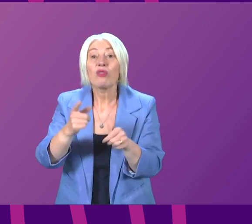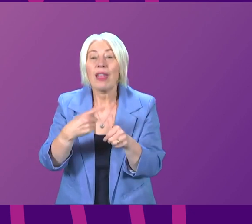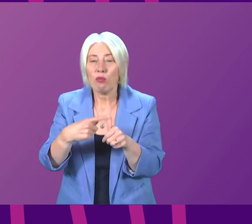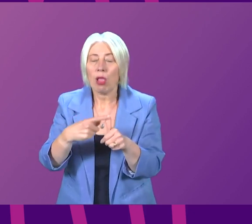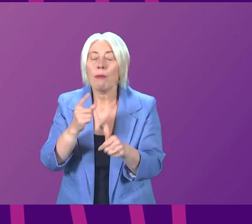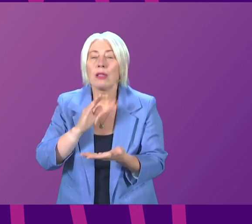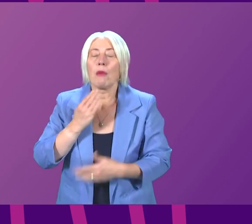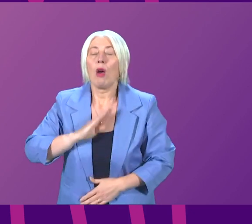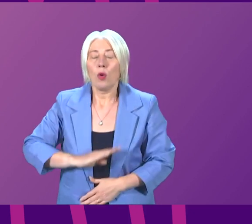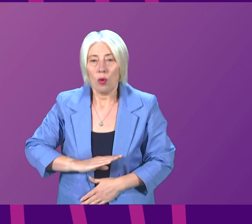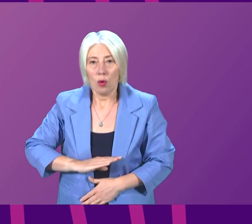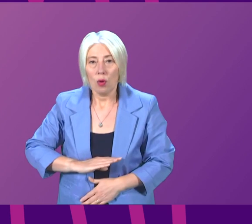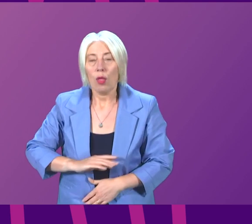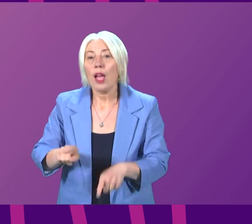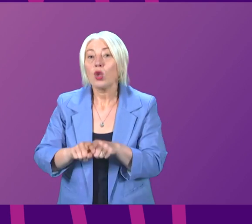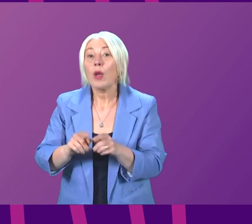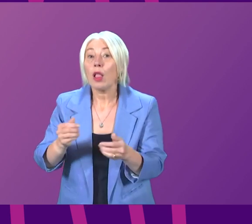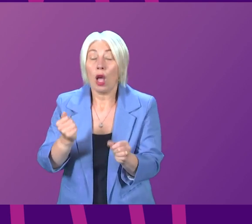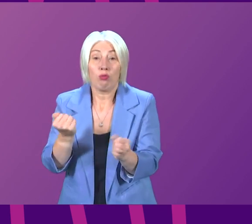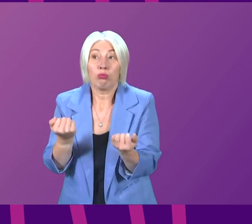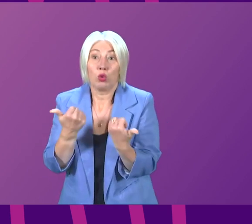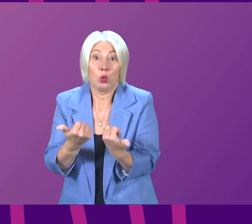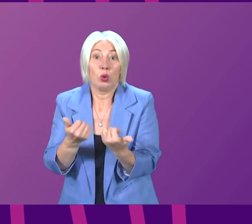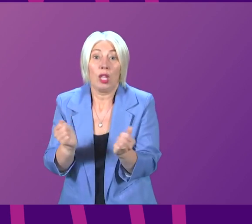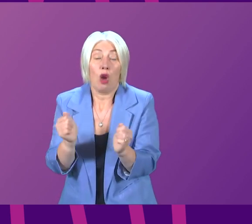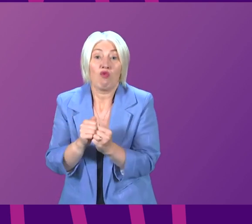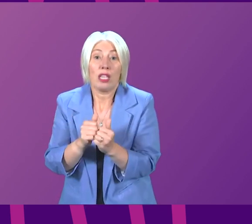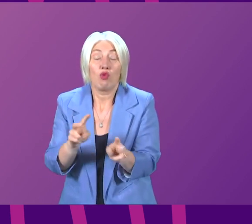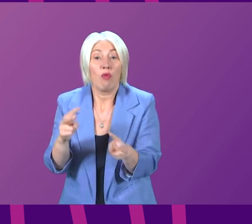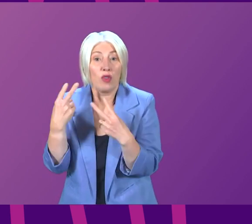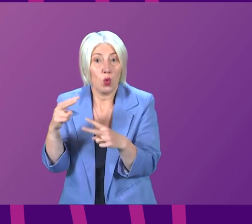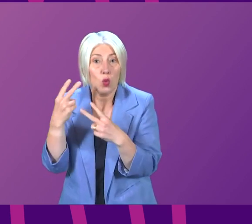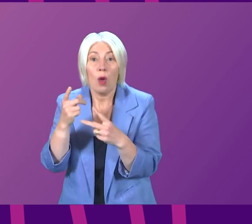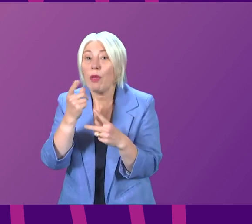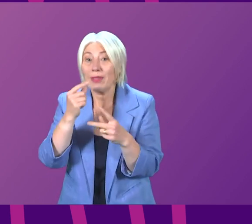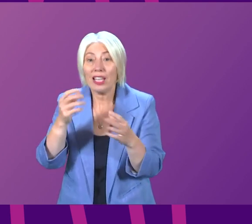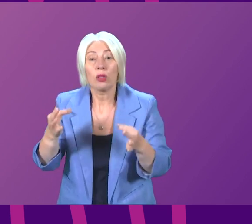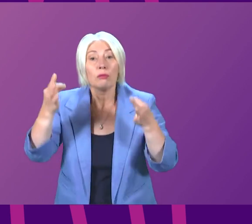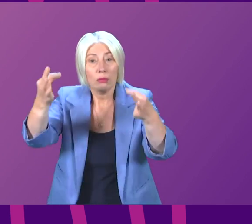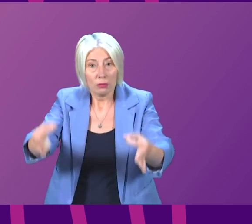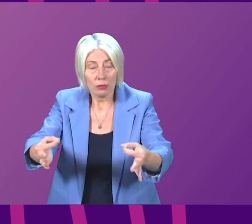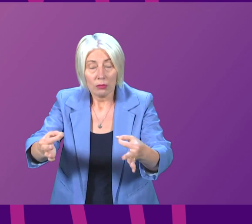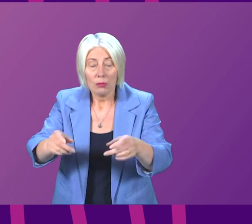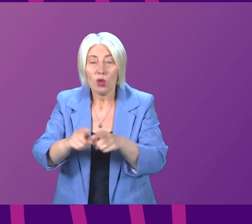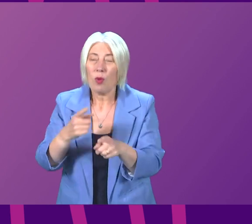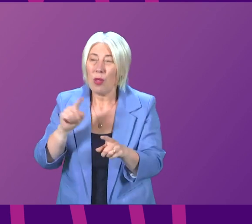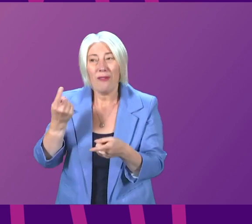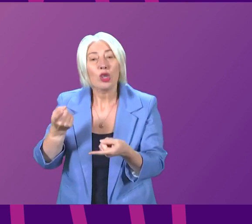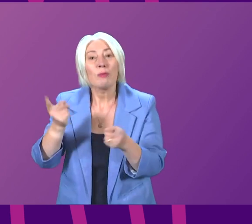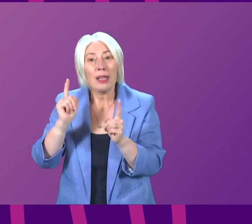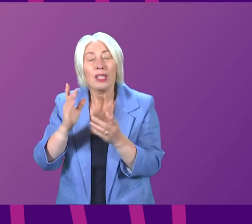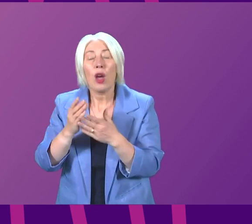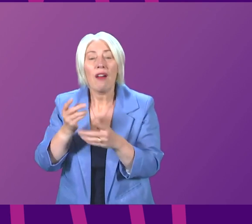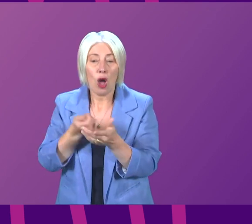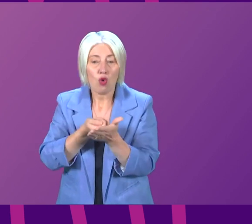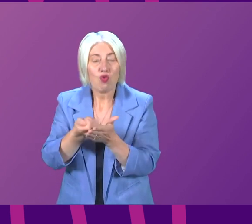We welcome the agreement to review with a view to extending as an option. And I would again push the First Minister on implementing a rent